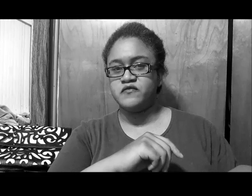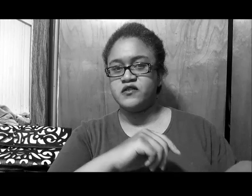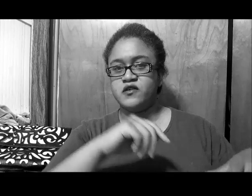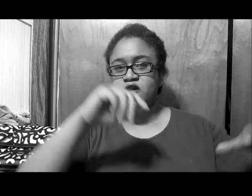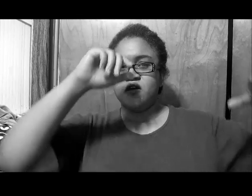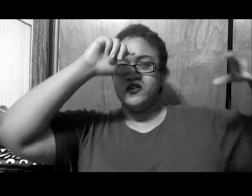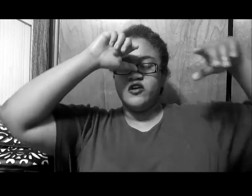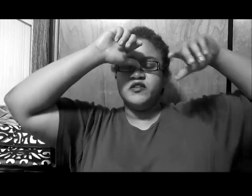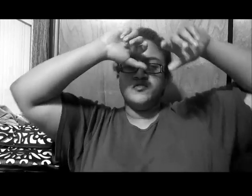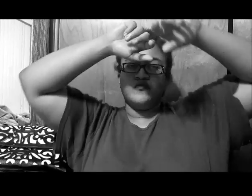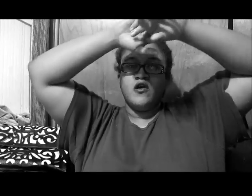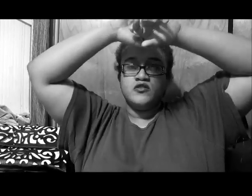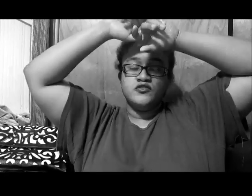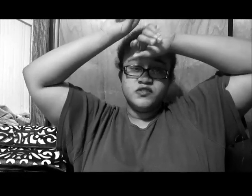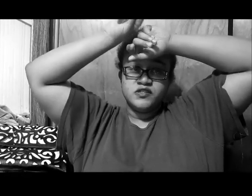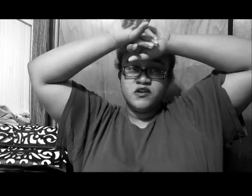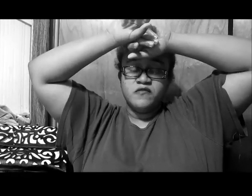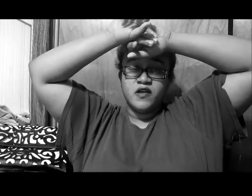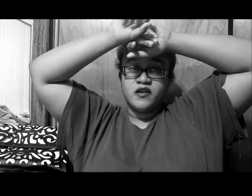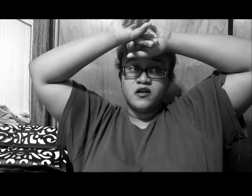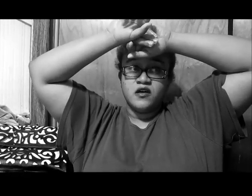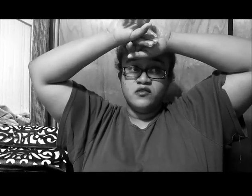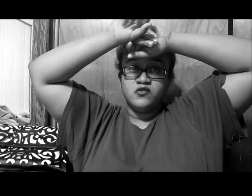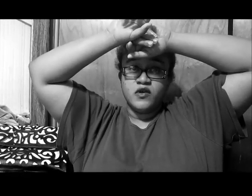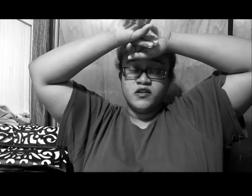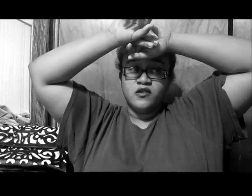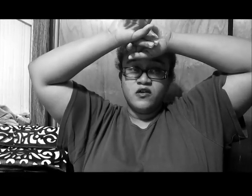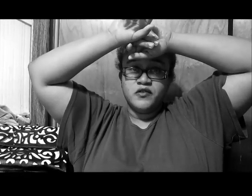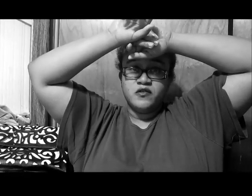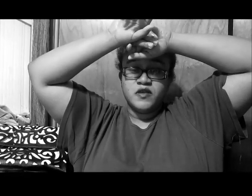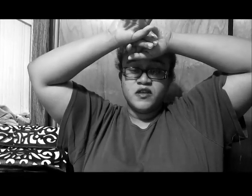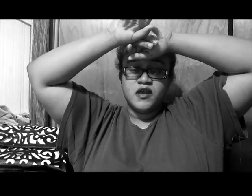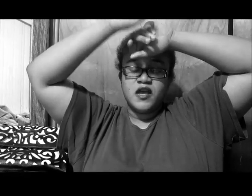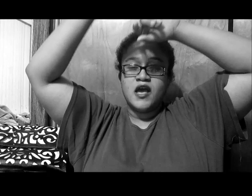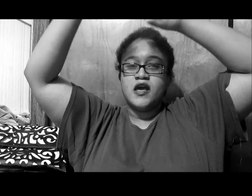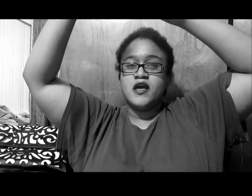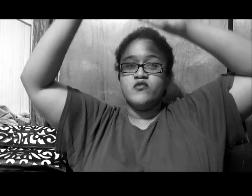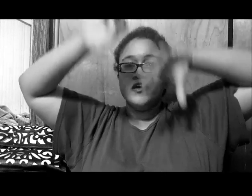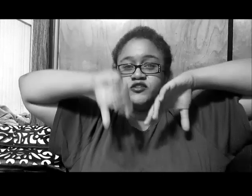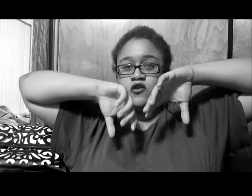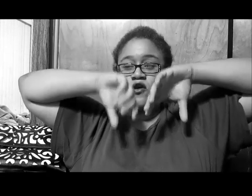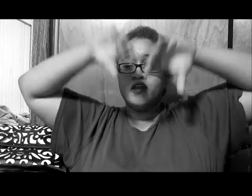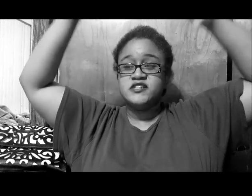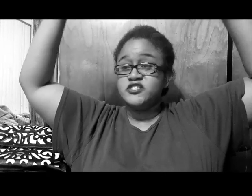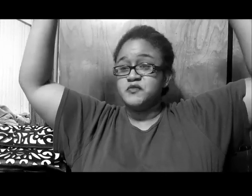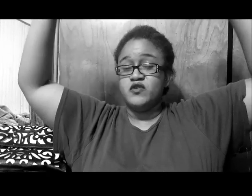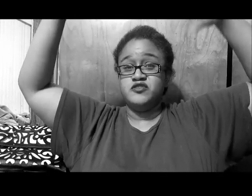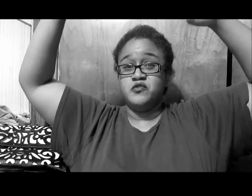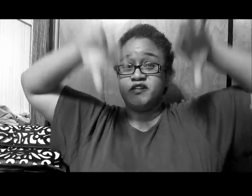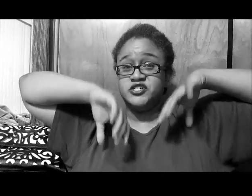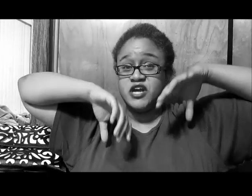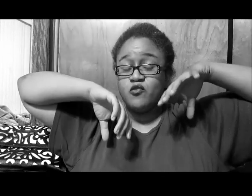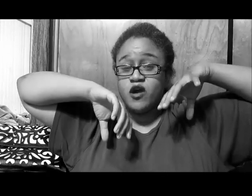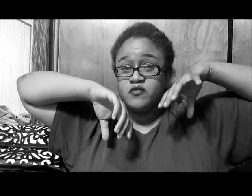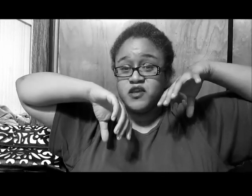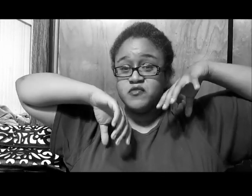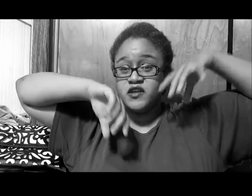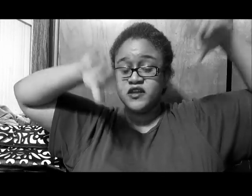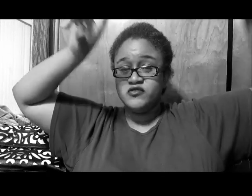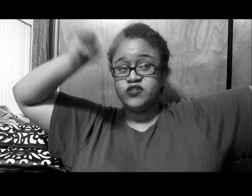Fino, you know, they be doing them cartoons, and stuff, like uh, Lil Wayne, and all them, and they had a ringtone, and that's actually my ringtone, my name, shower ride, Mimi, and they used